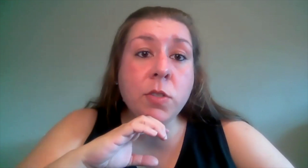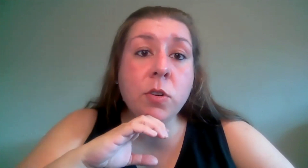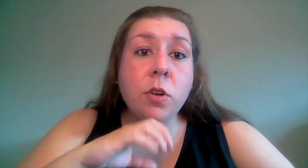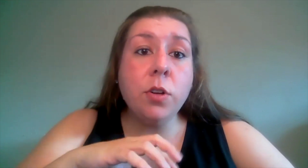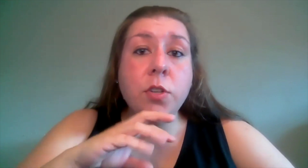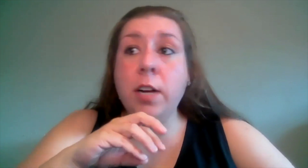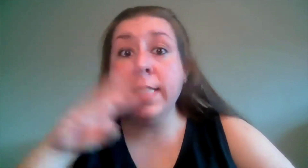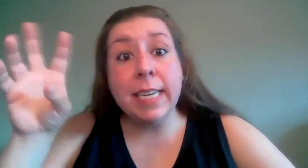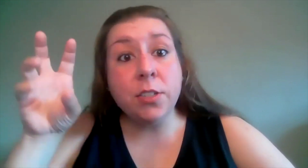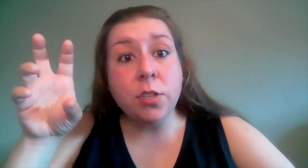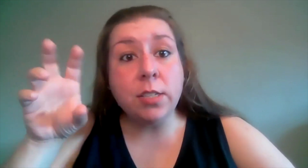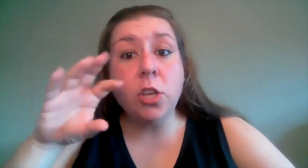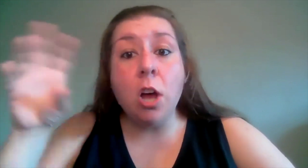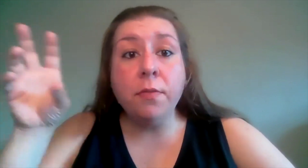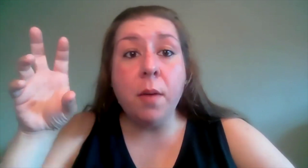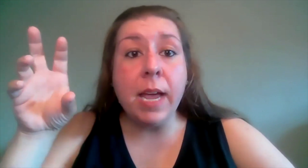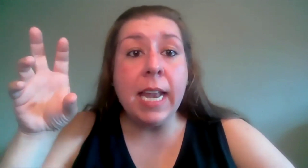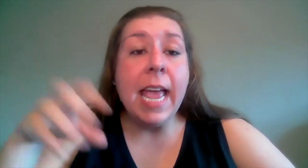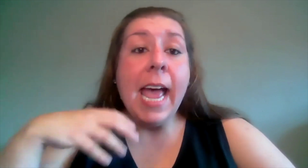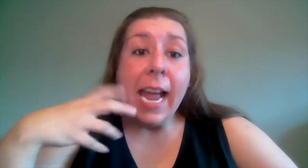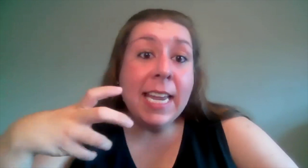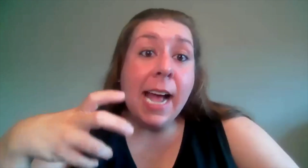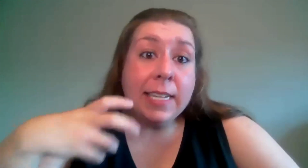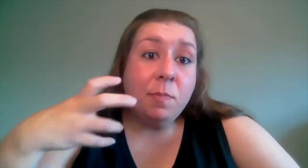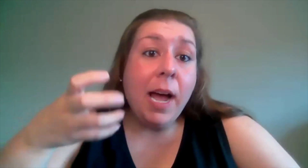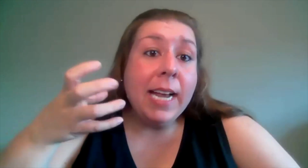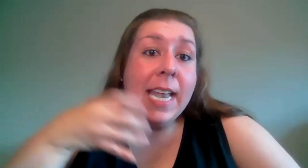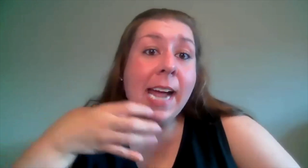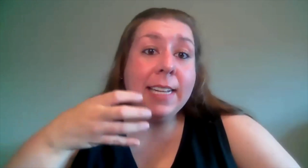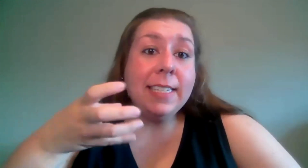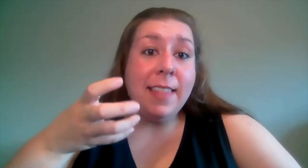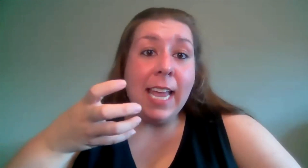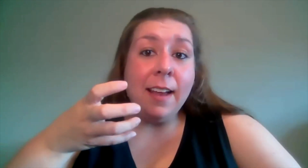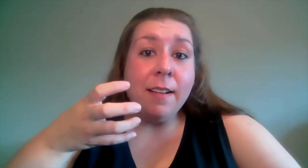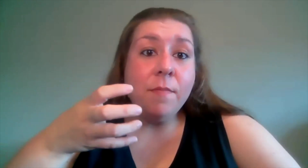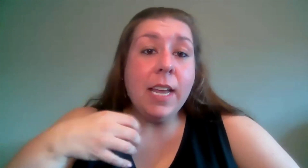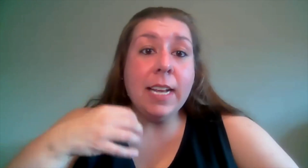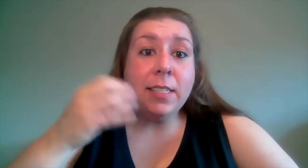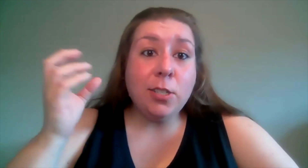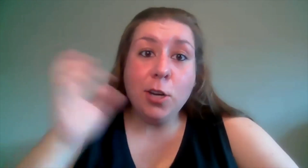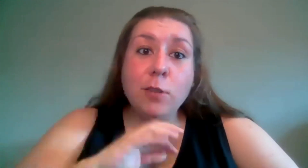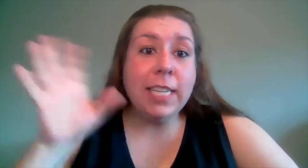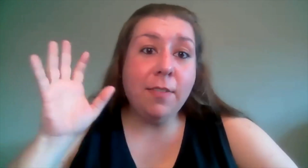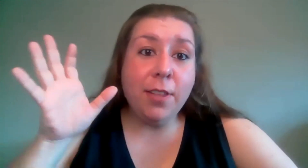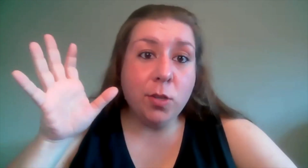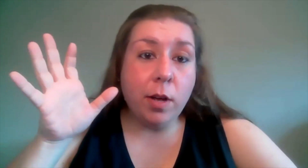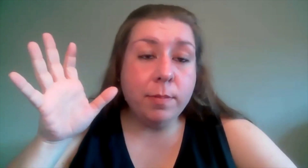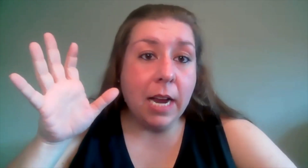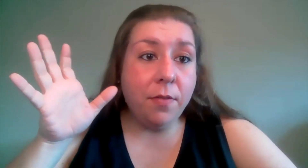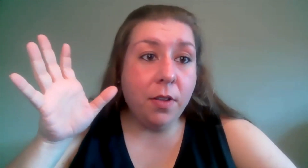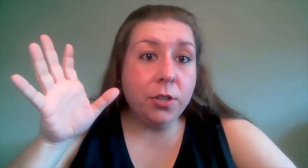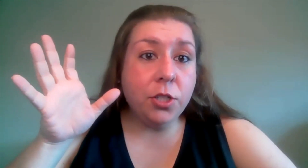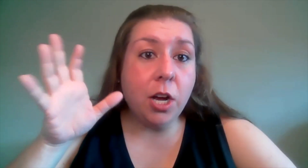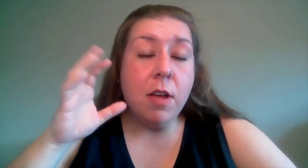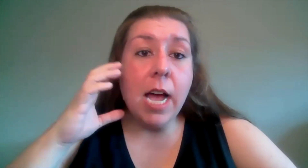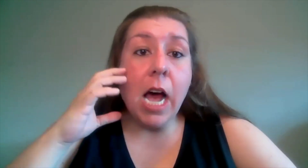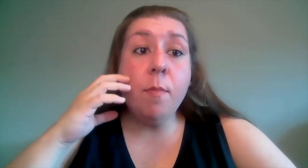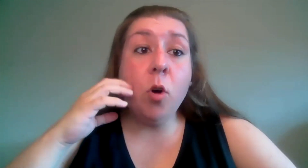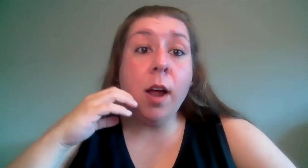musicals or i'll see a song from it and yes my next thing is to go see if there's a website for their show um or